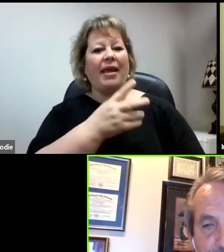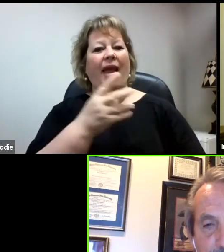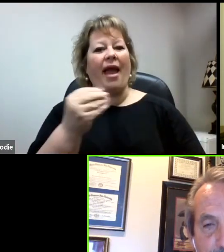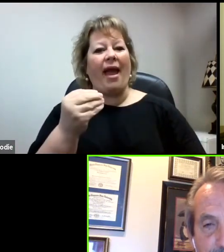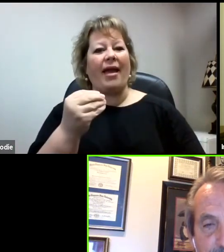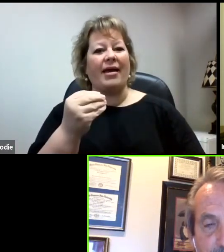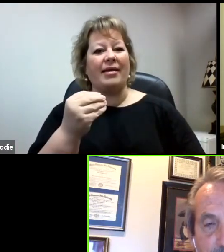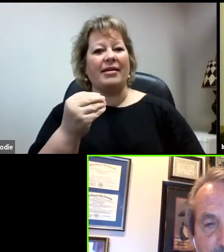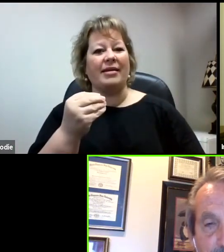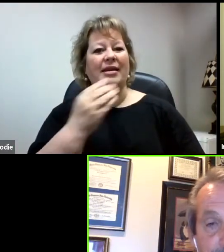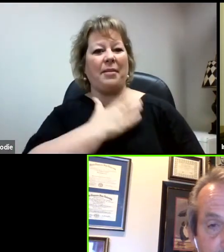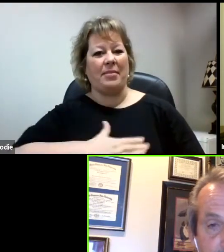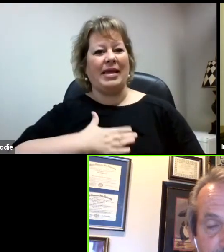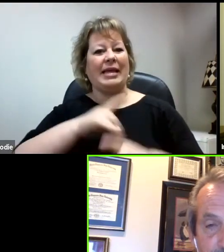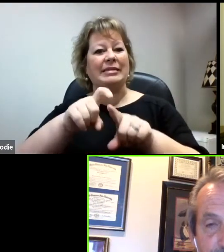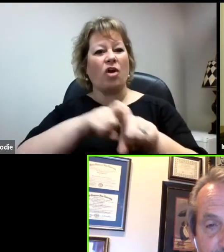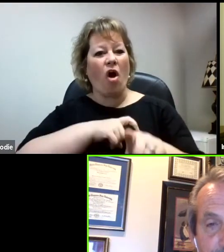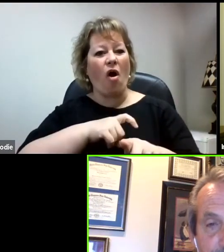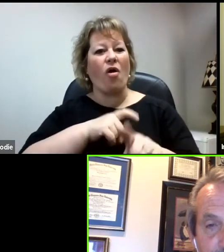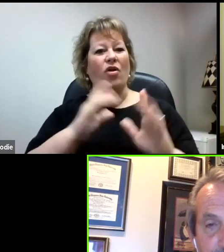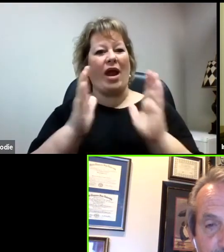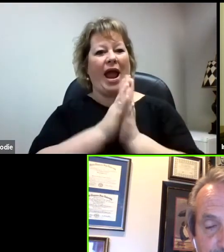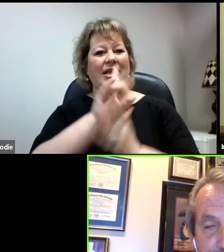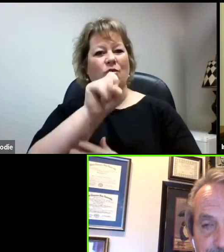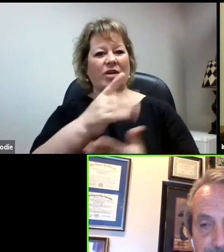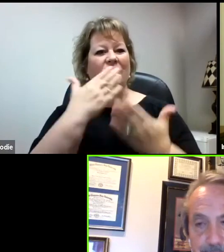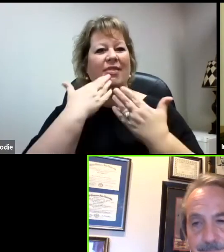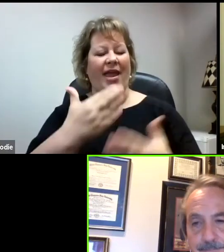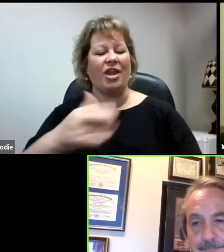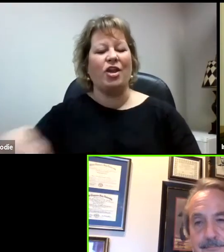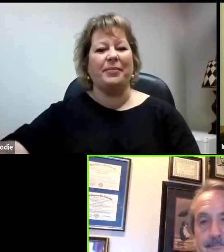please call or ask questions if needed. Thank you.